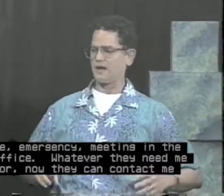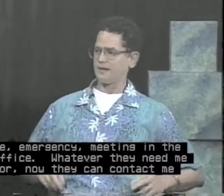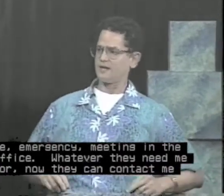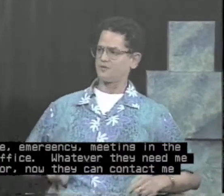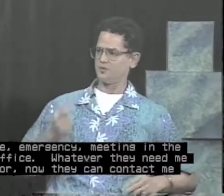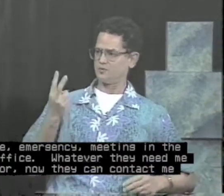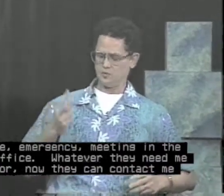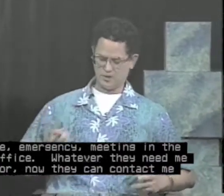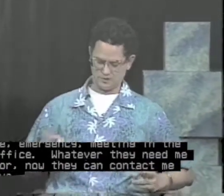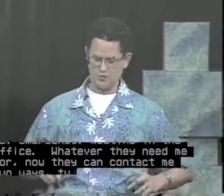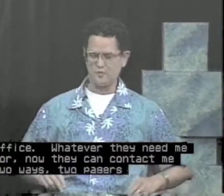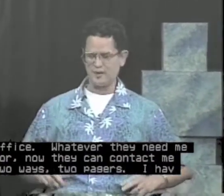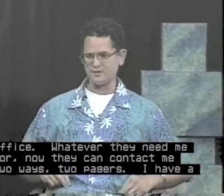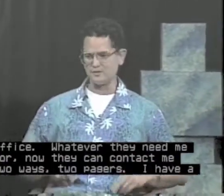contact me two ways, two pagers.